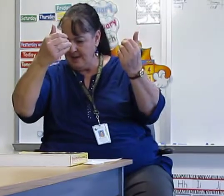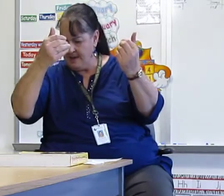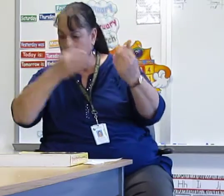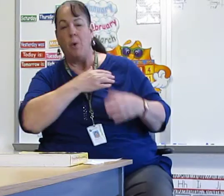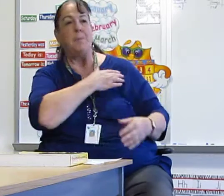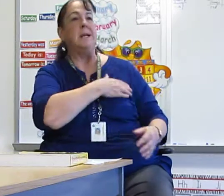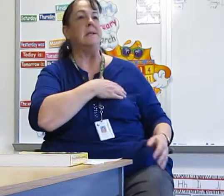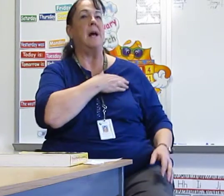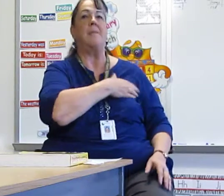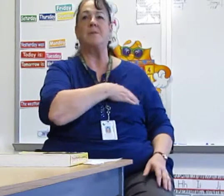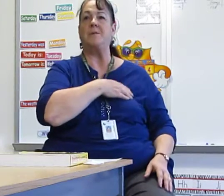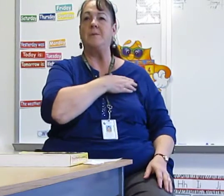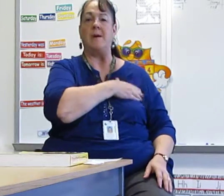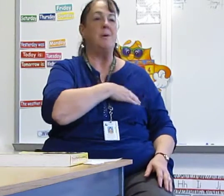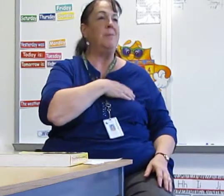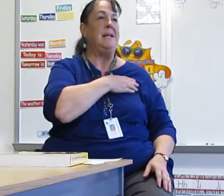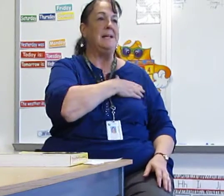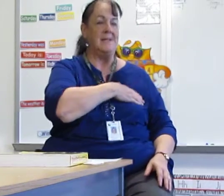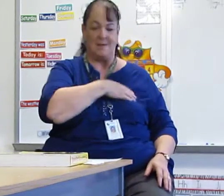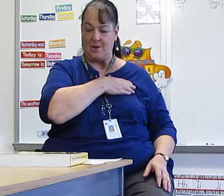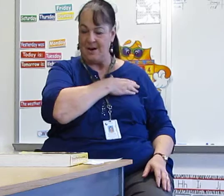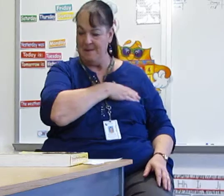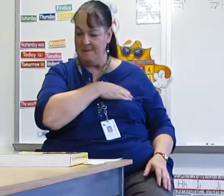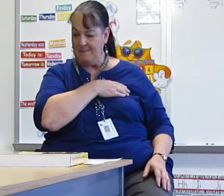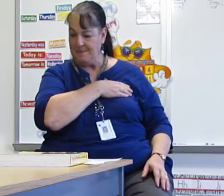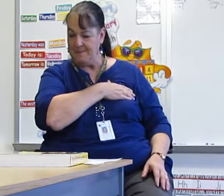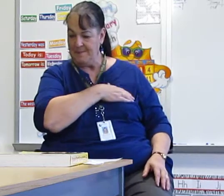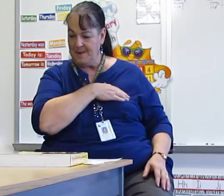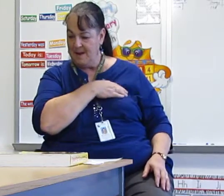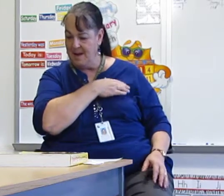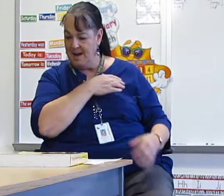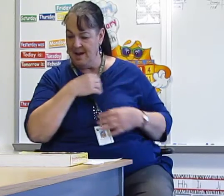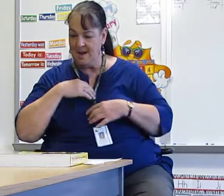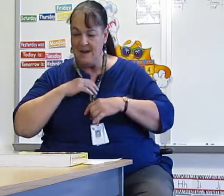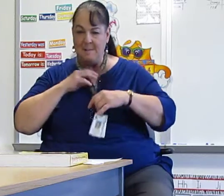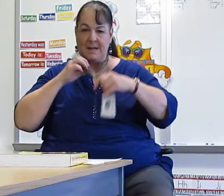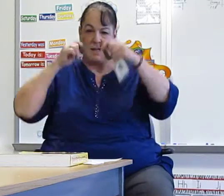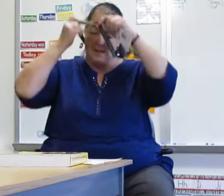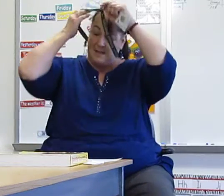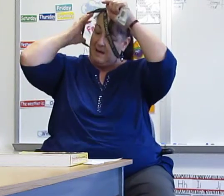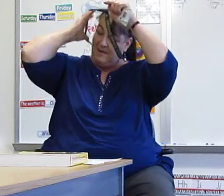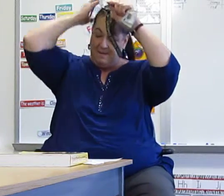Oh, please. I was going to do now. Please. Sorry. Let me take this thing off.